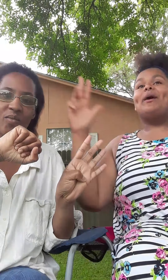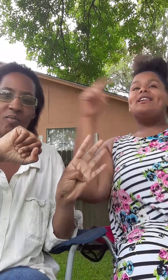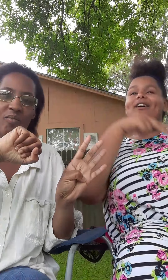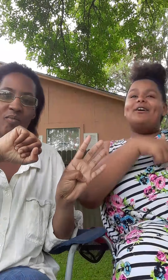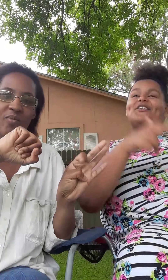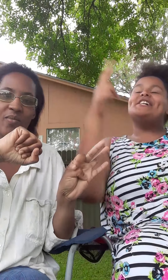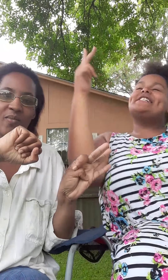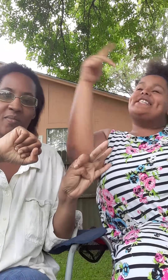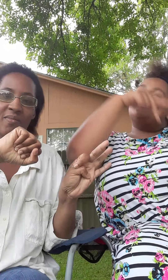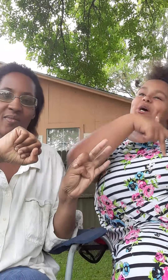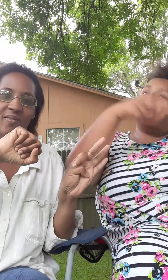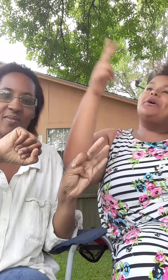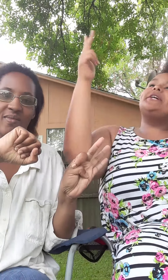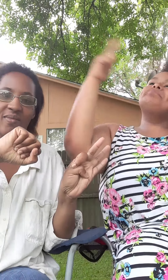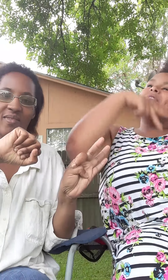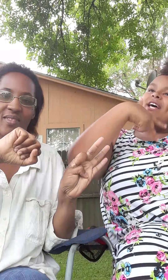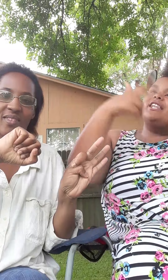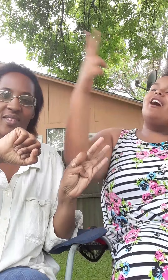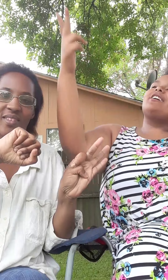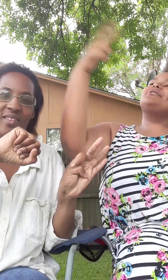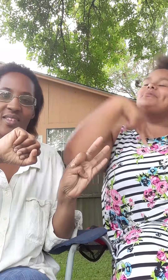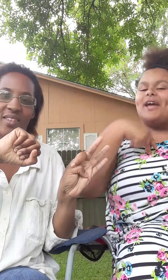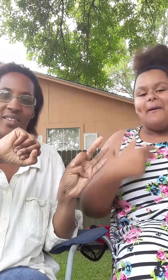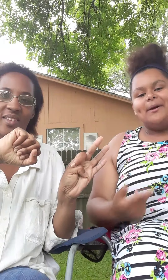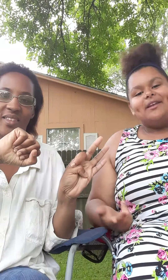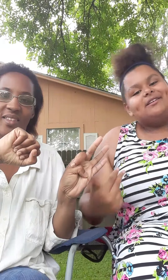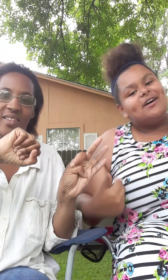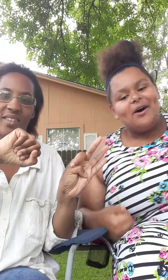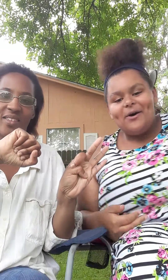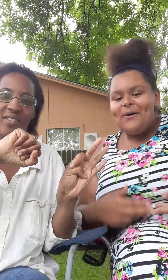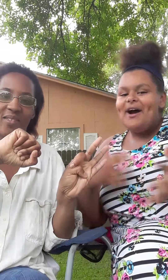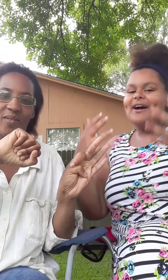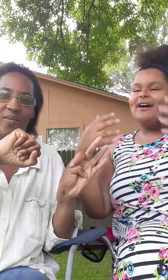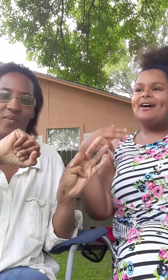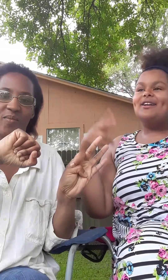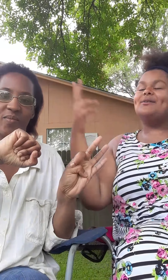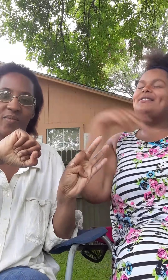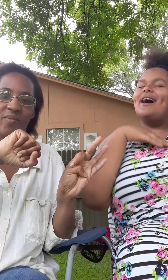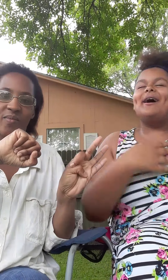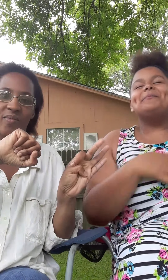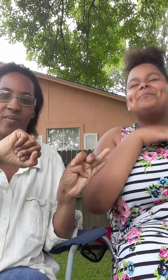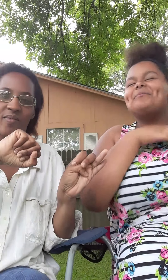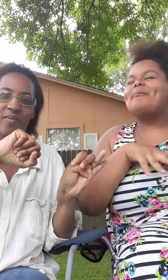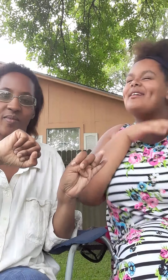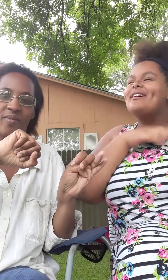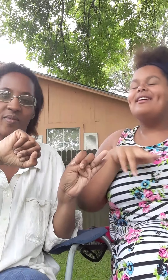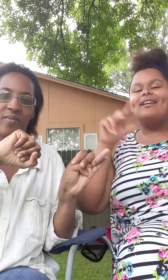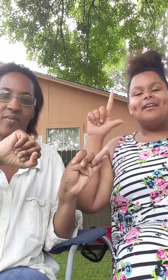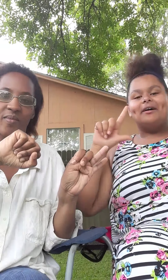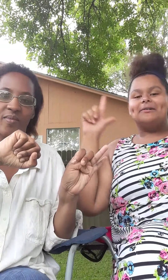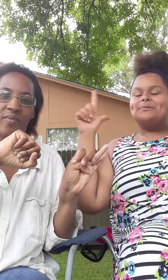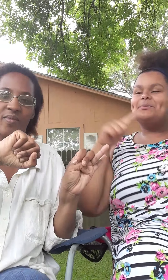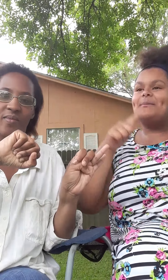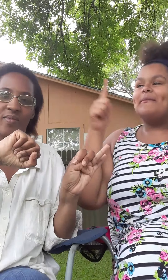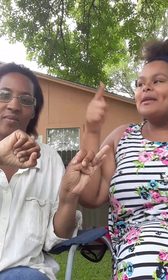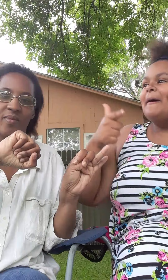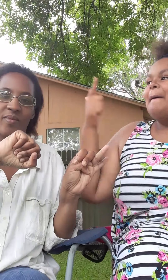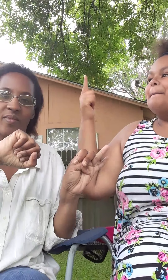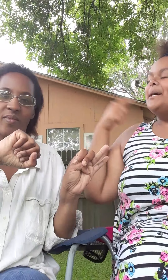hello? Sit your pretty ass. As long as you came in the town. I'm going to type. No. Bad